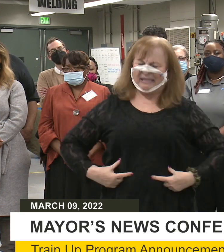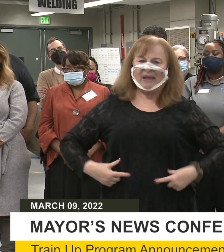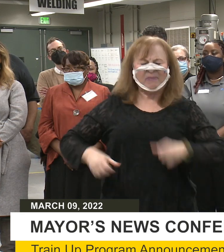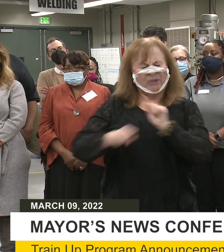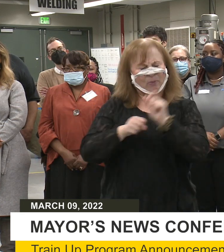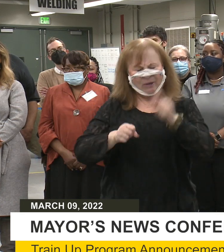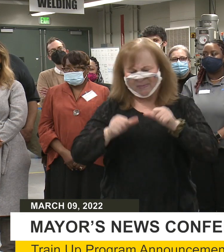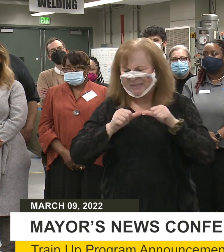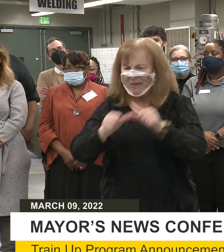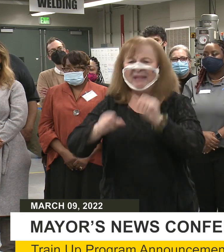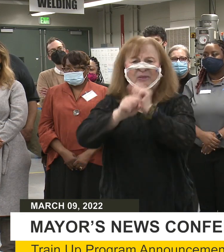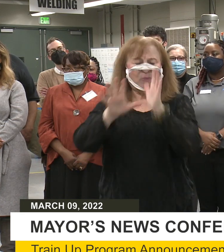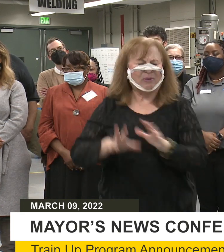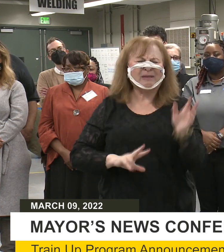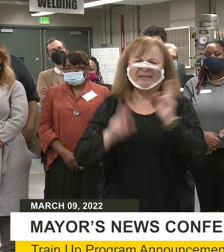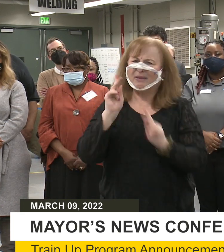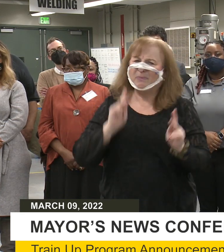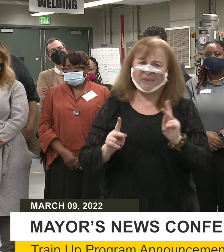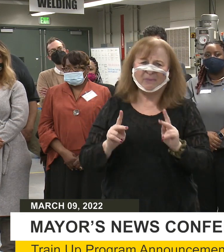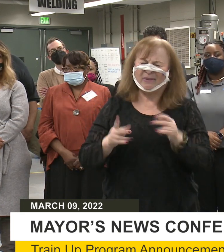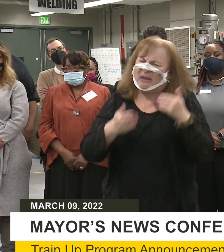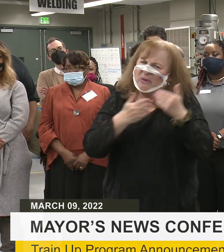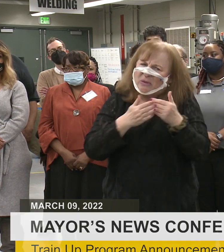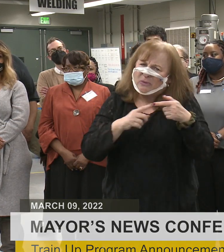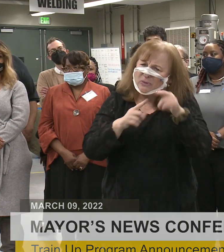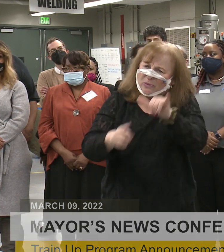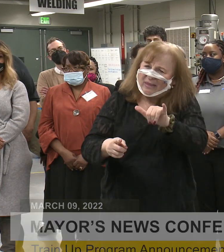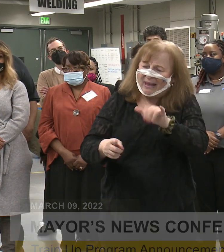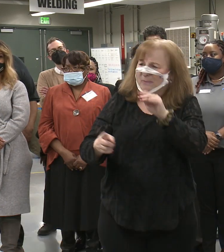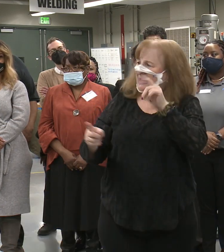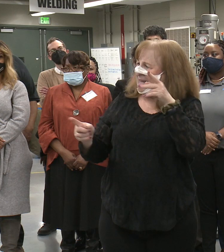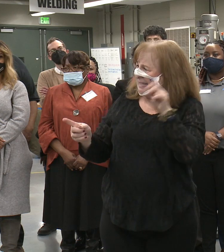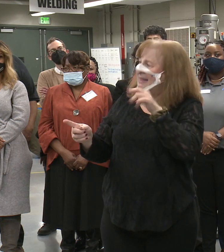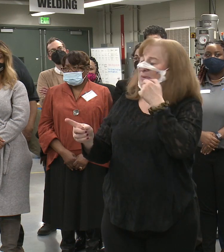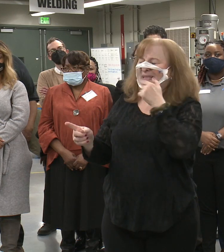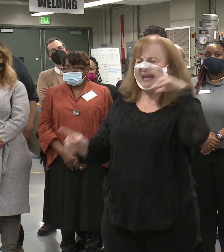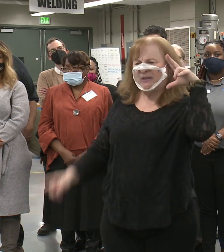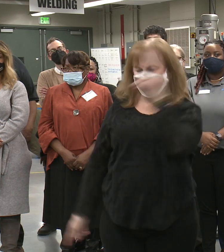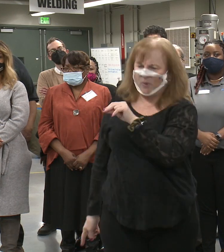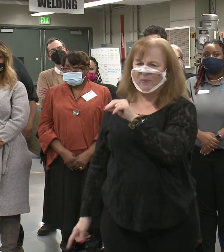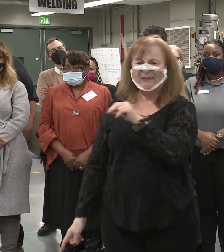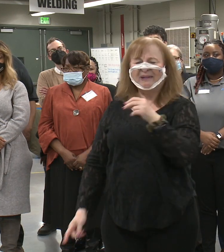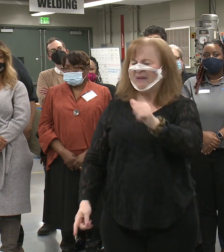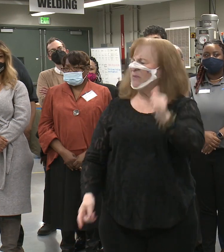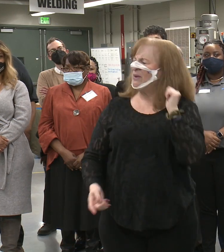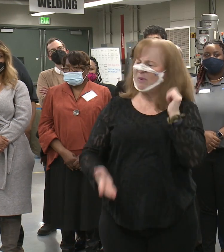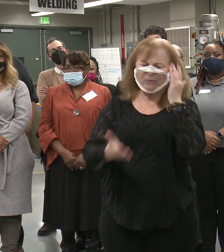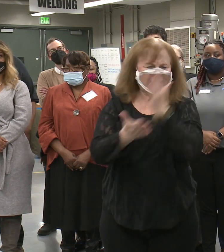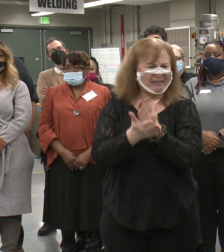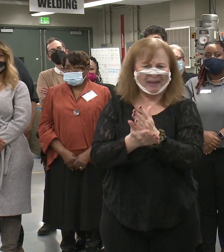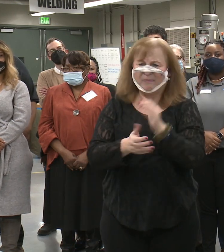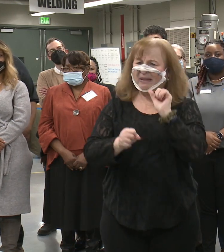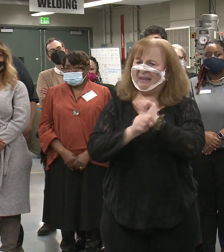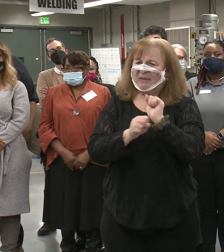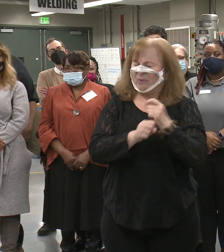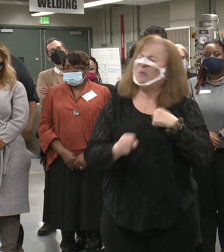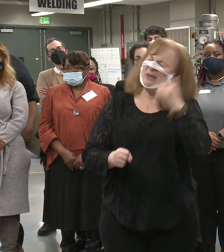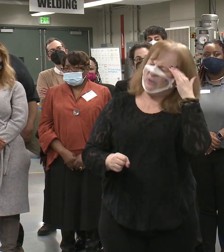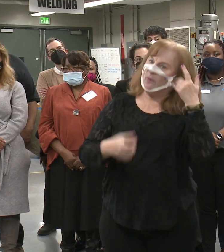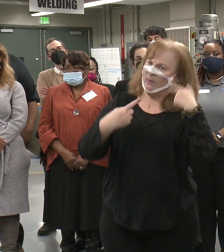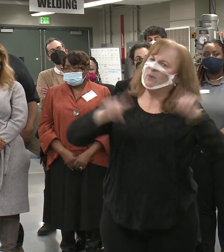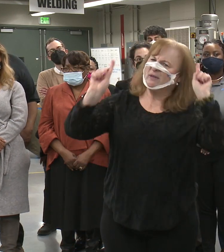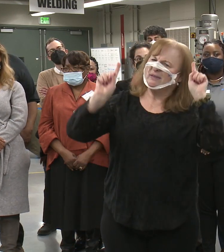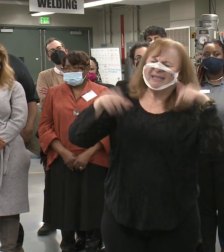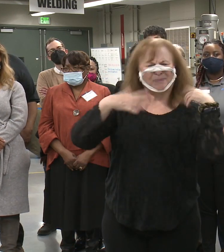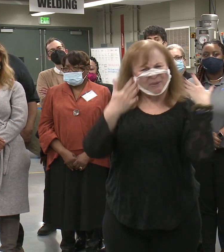you ask the workers, the people that are the closest to it, McKenzie, they're going to tell you, no, we're not going to stop because the work, we know it works.